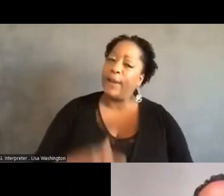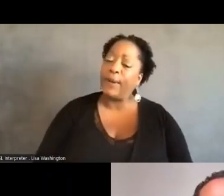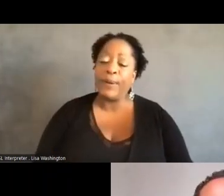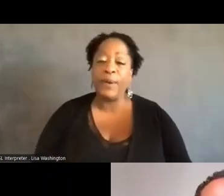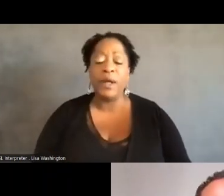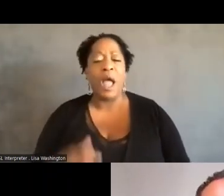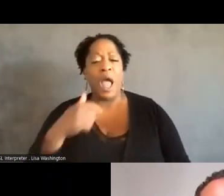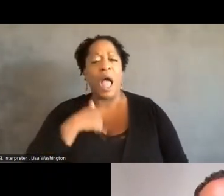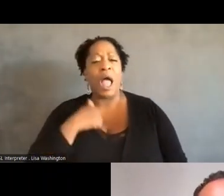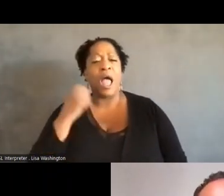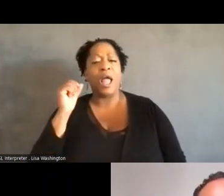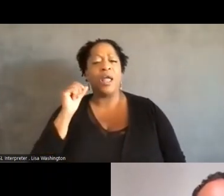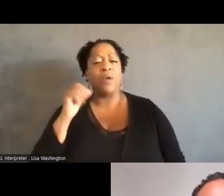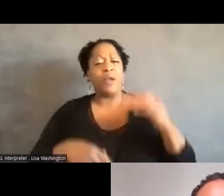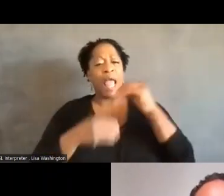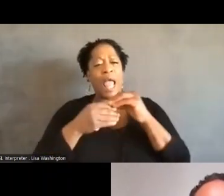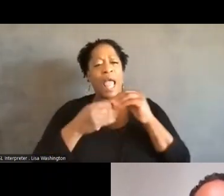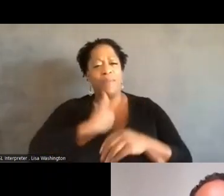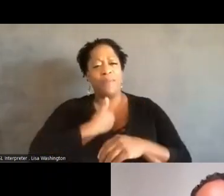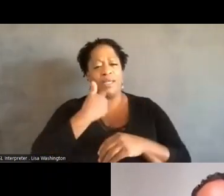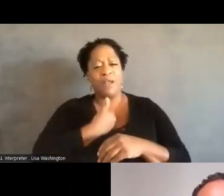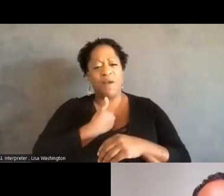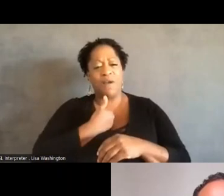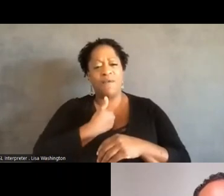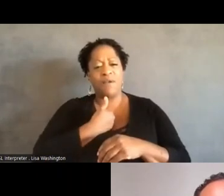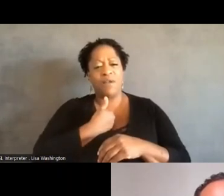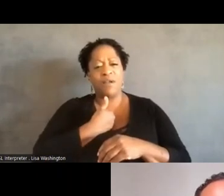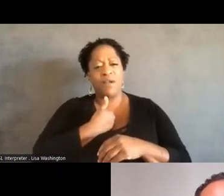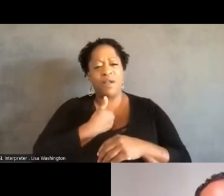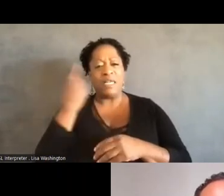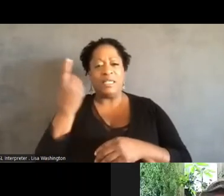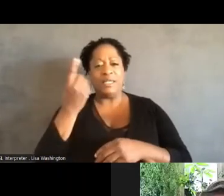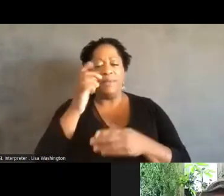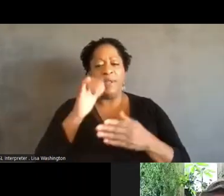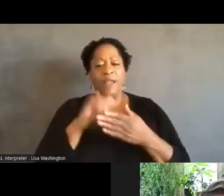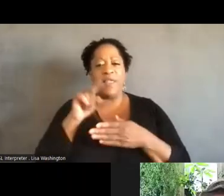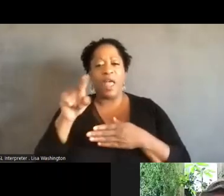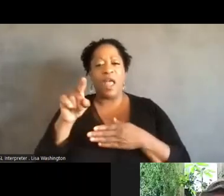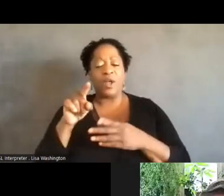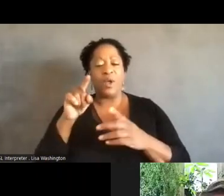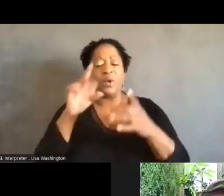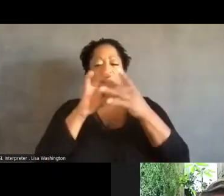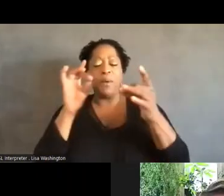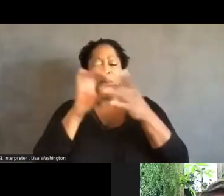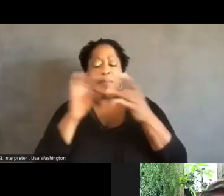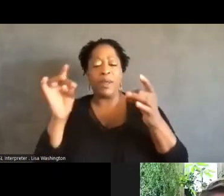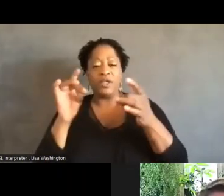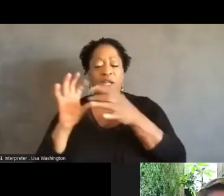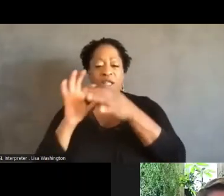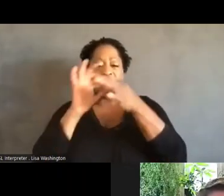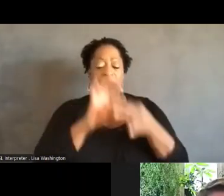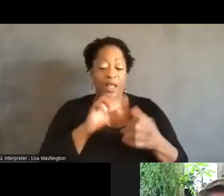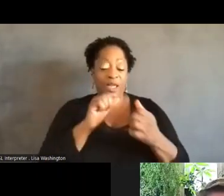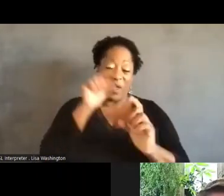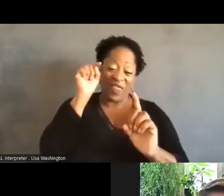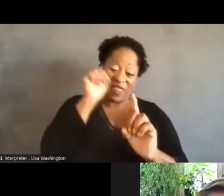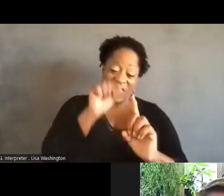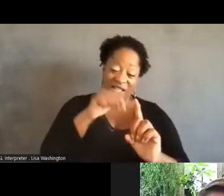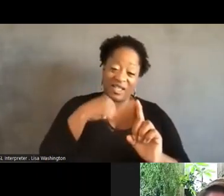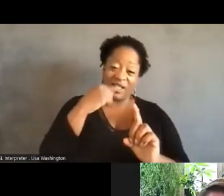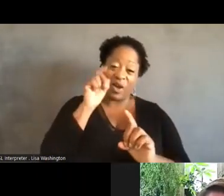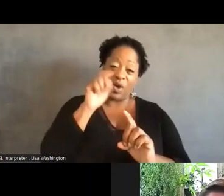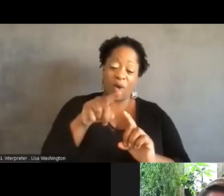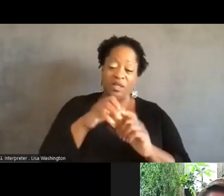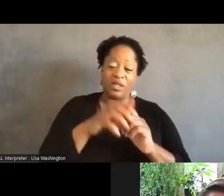I, I want to also add in, um, uh, something that, that you raised that I think relates to this question, um, for